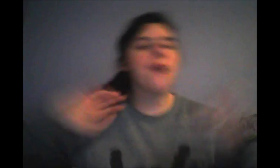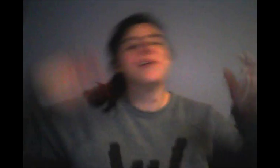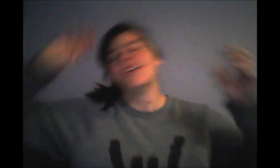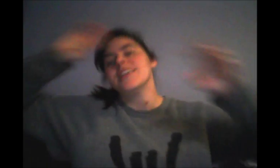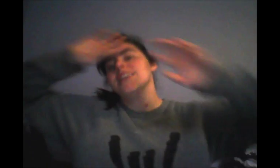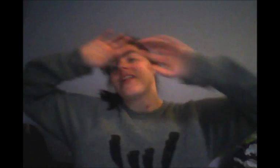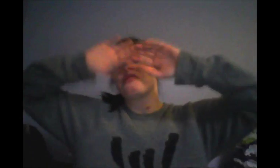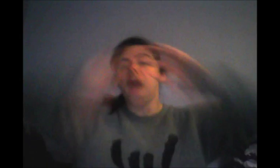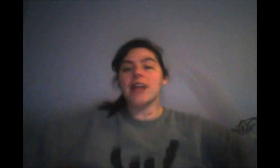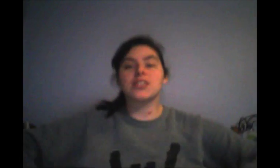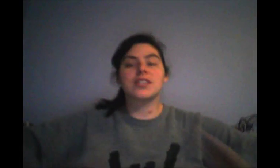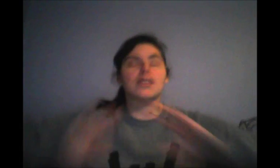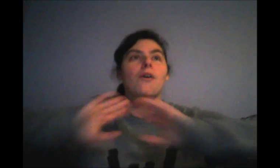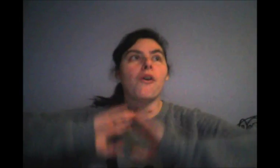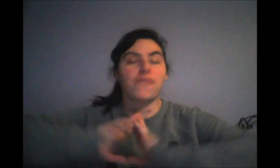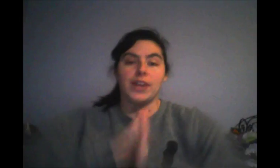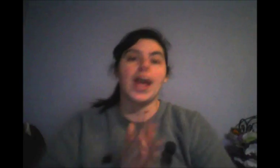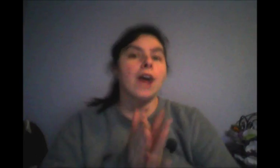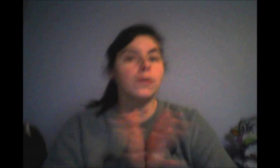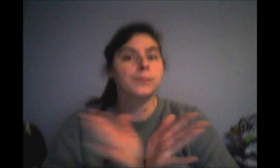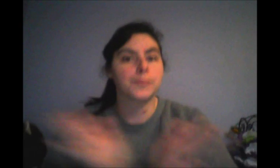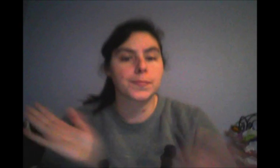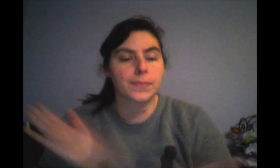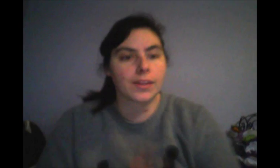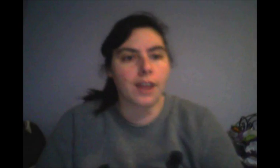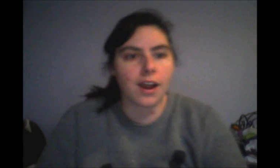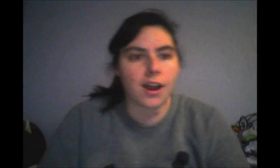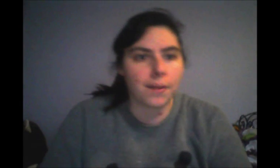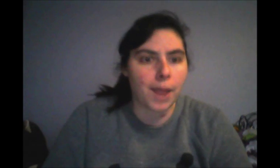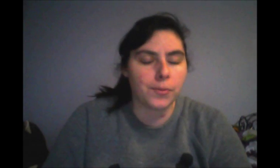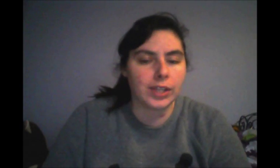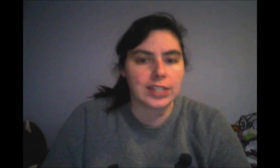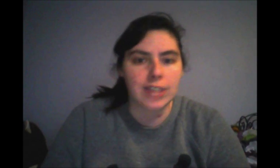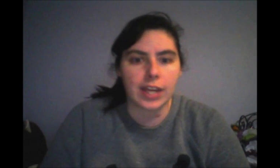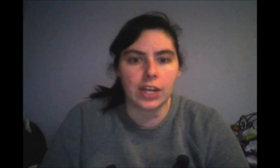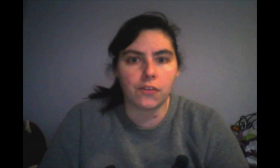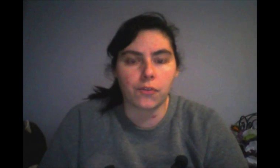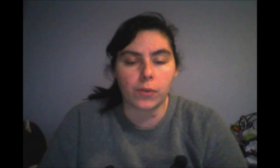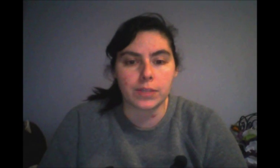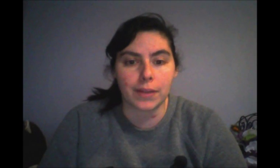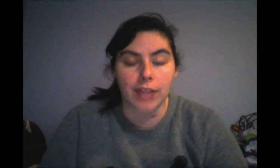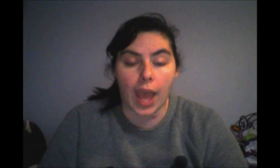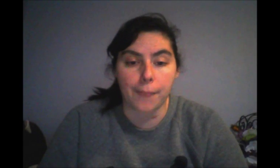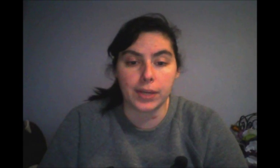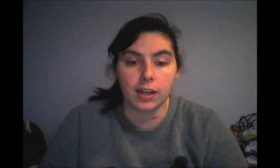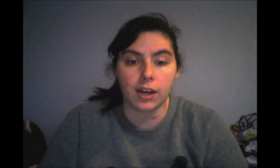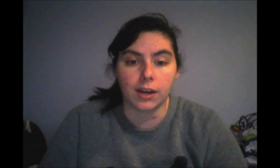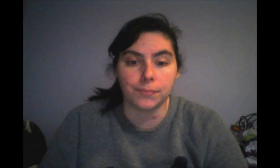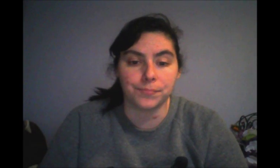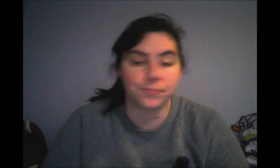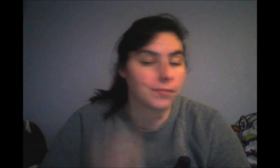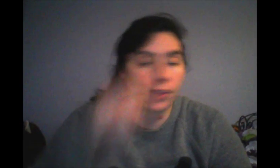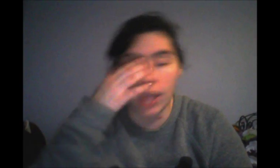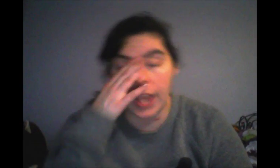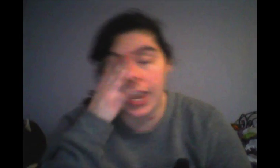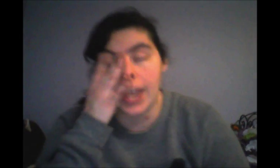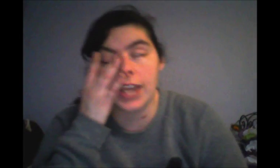So, that's all for now. Um, I'm really excited for what's about to happen. Um, I can't,